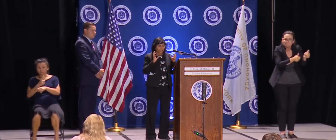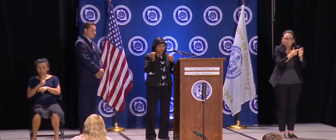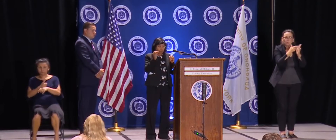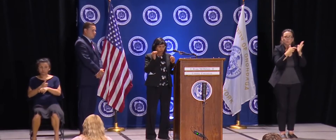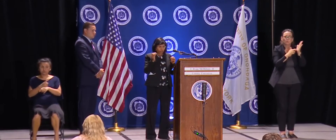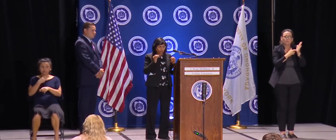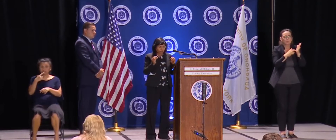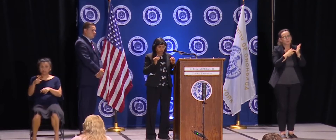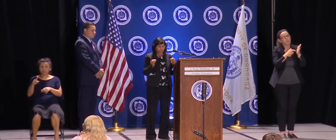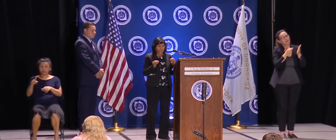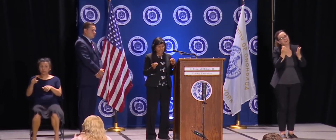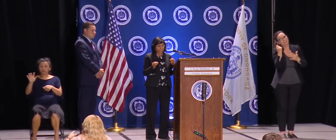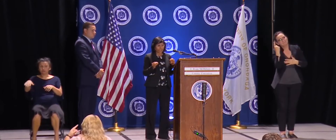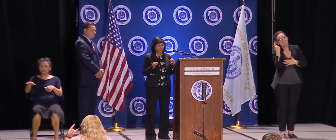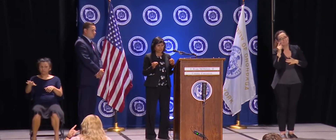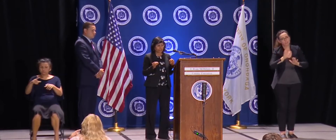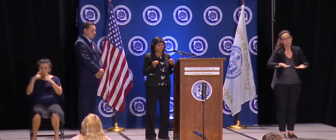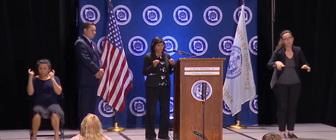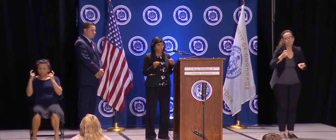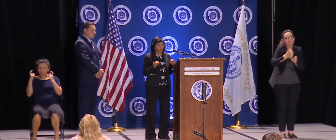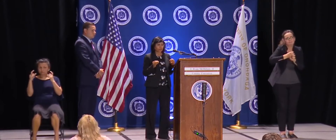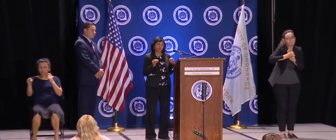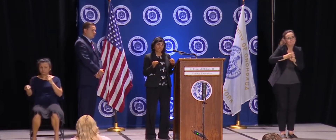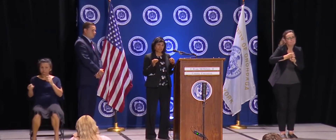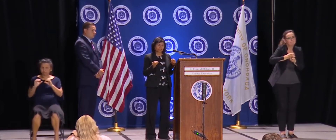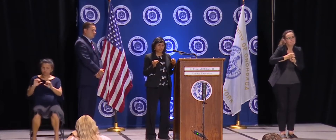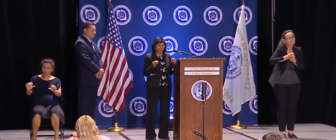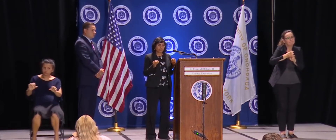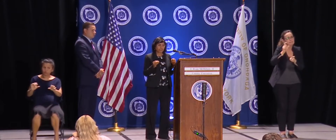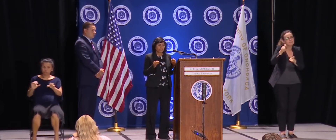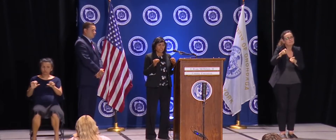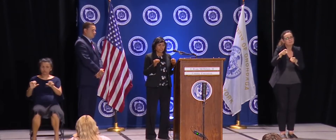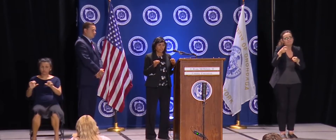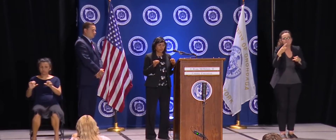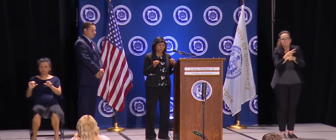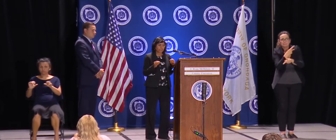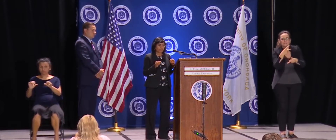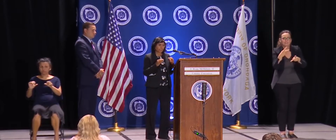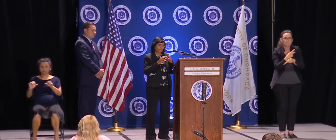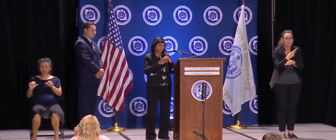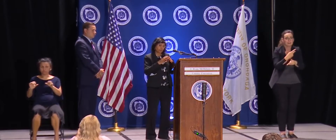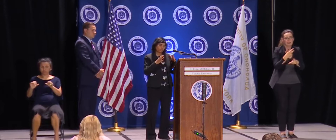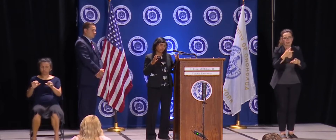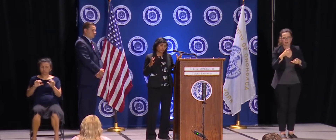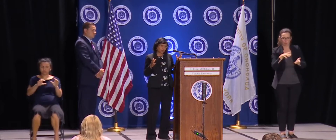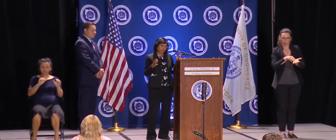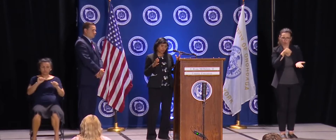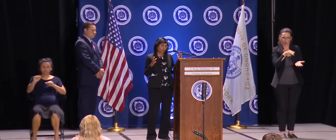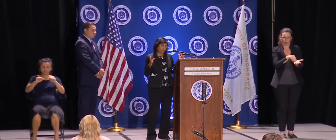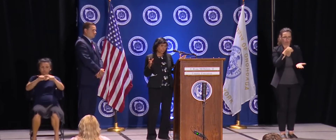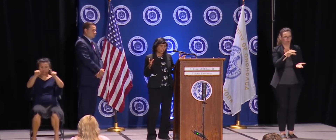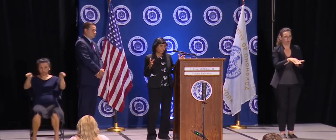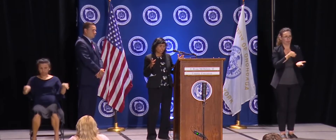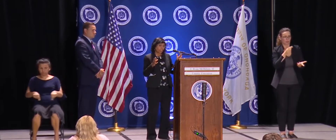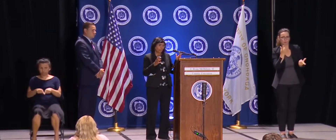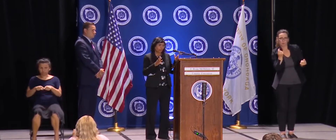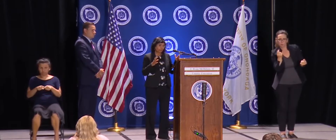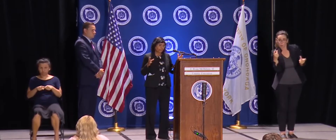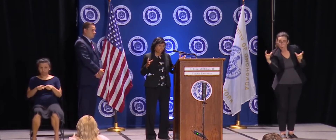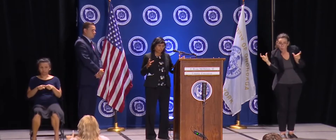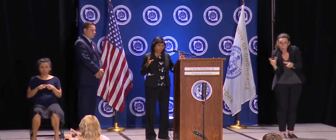those small, fine details help us to make the decision at this point. And as we go through the quarantine